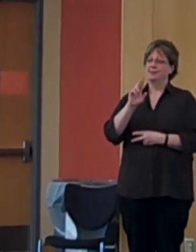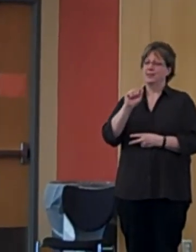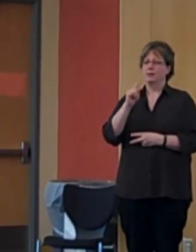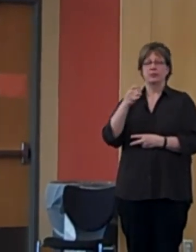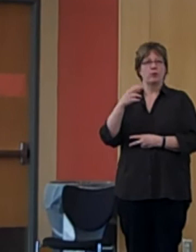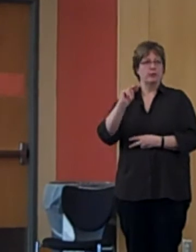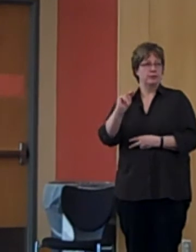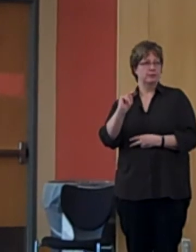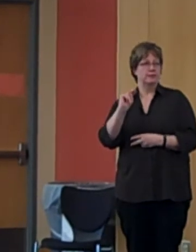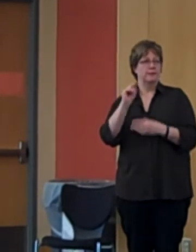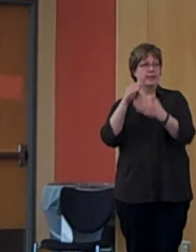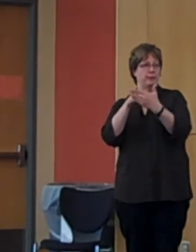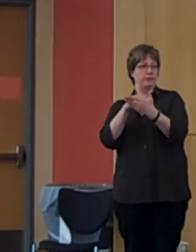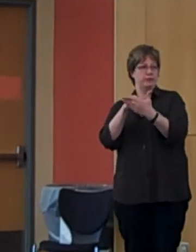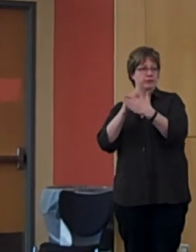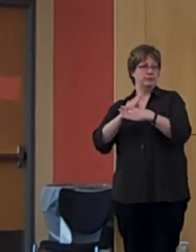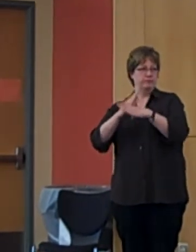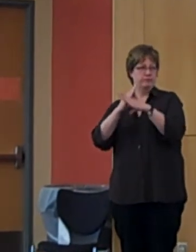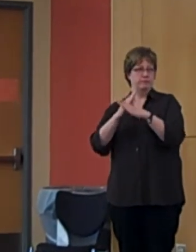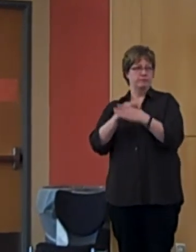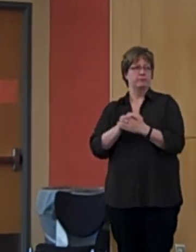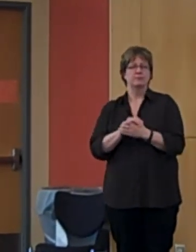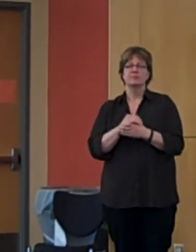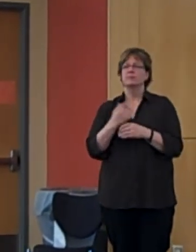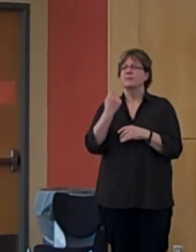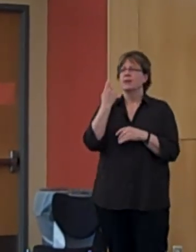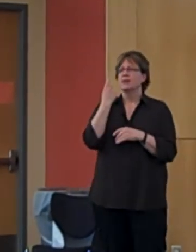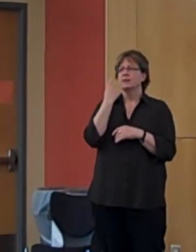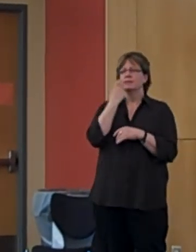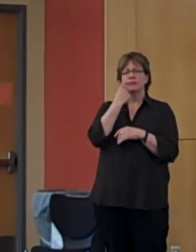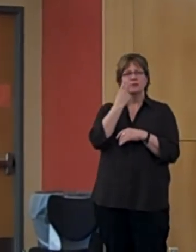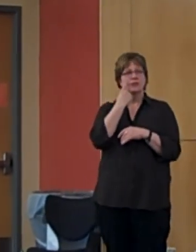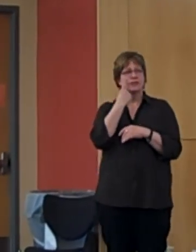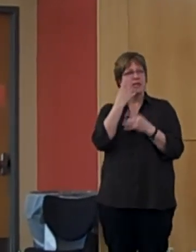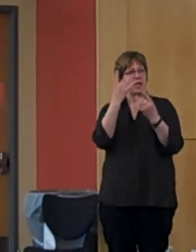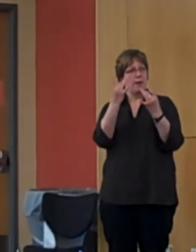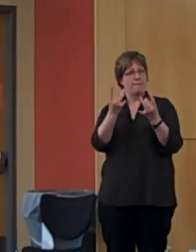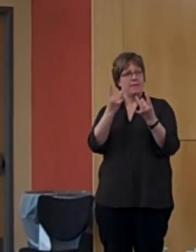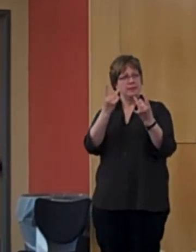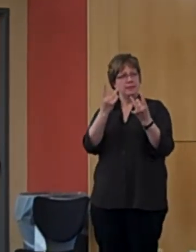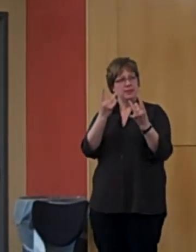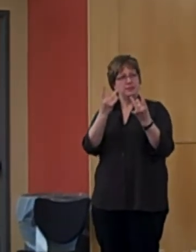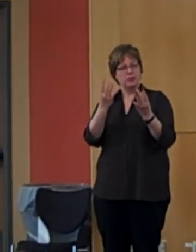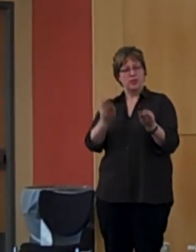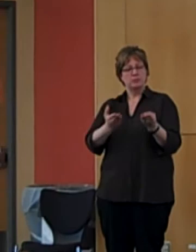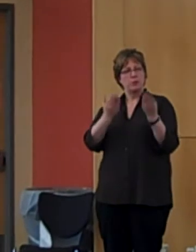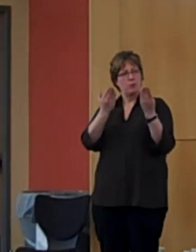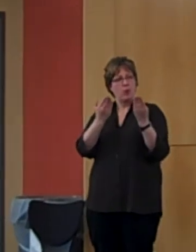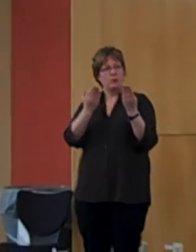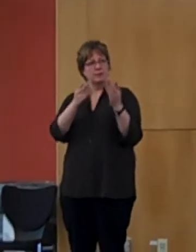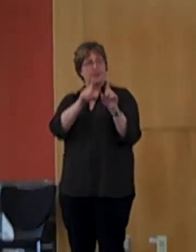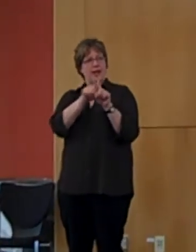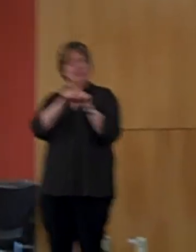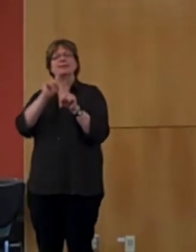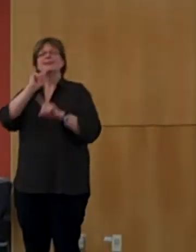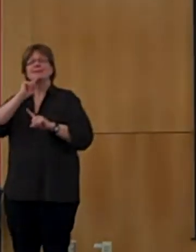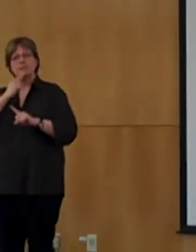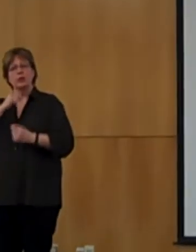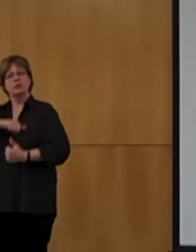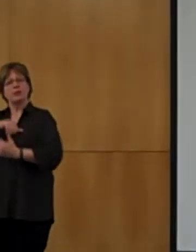It's only within the last couple decades that meditation has been proposed as a serious approach to rival these other generally